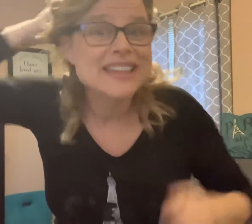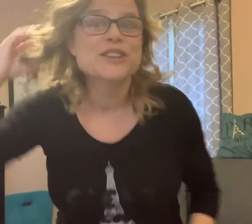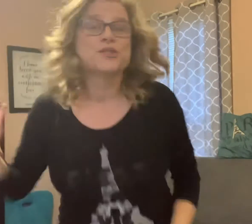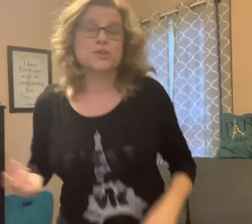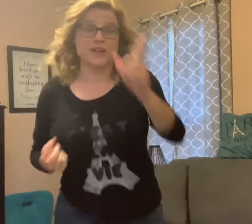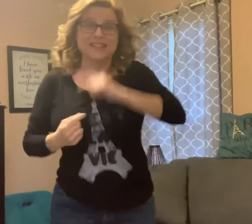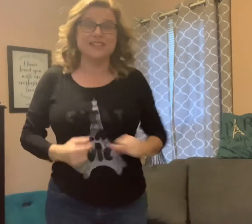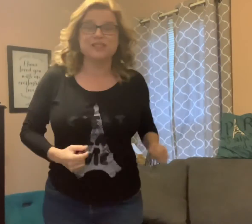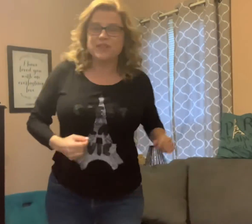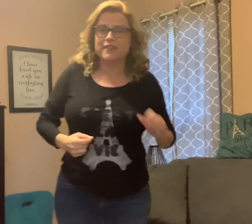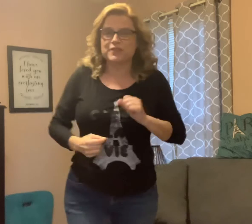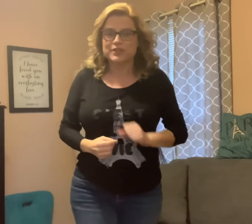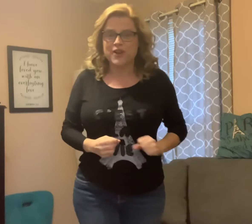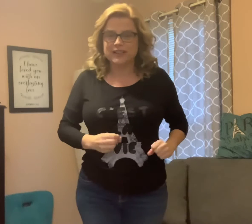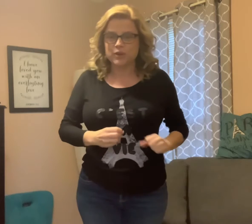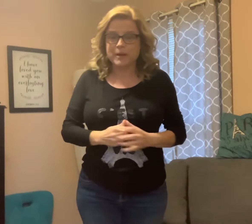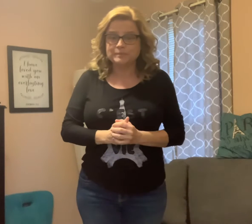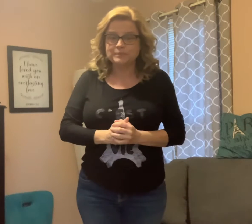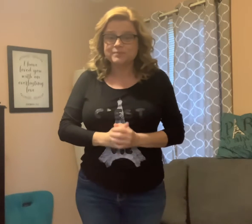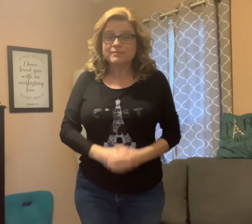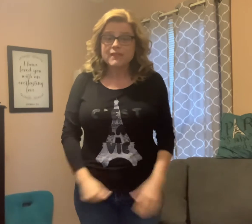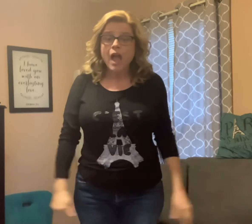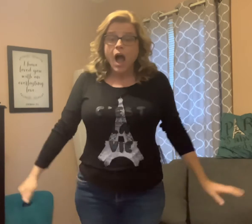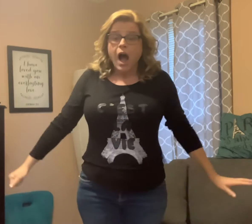We're going to need to know that for a song in a little bit.